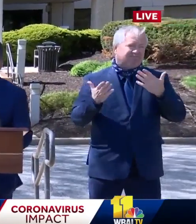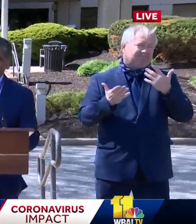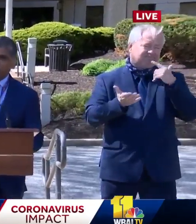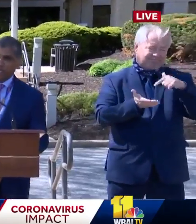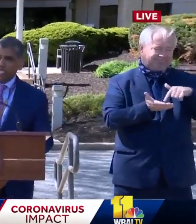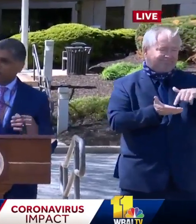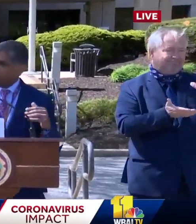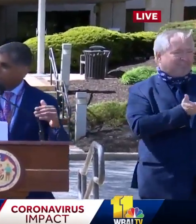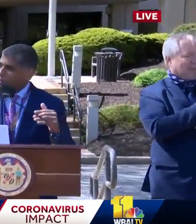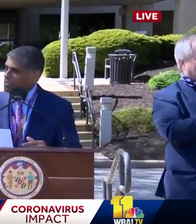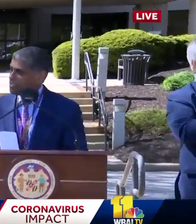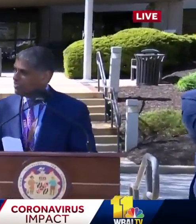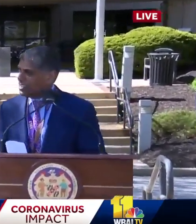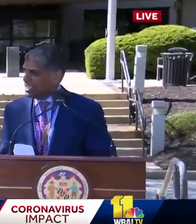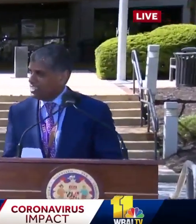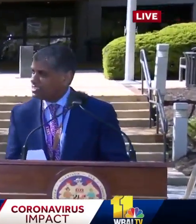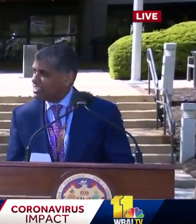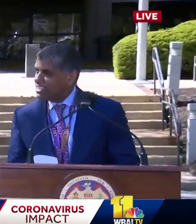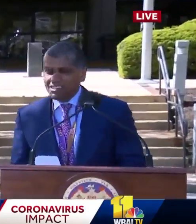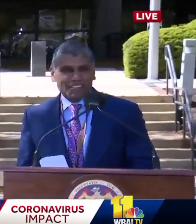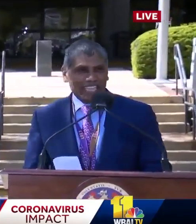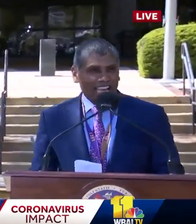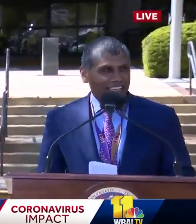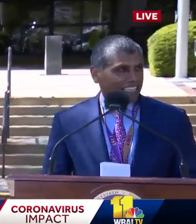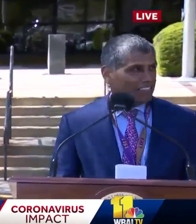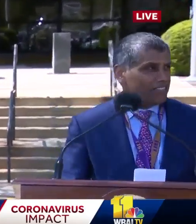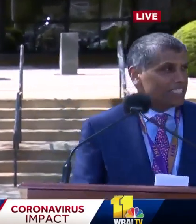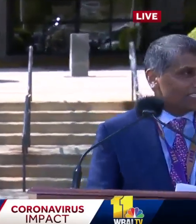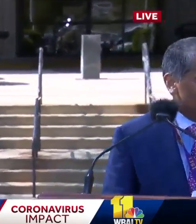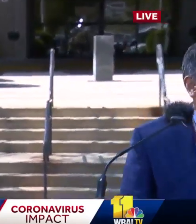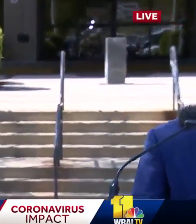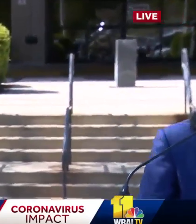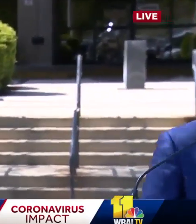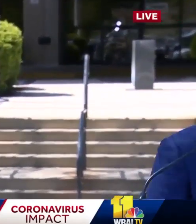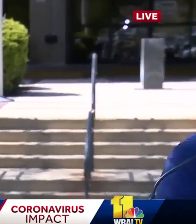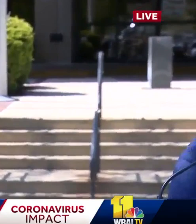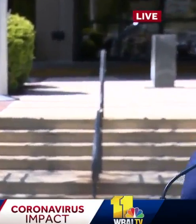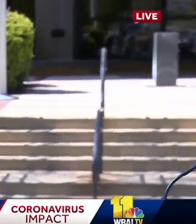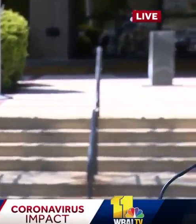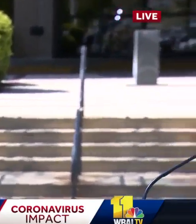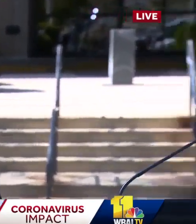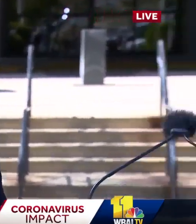you. And we look forward to continuing to serve the needs of the county and of the state.